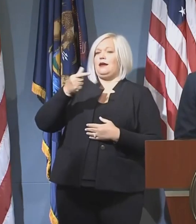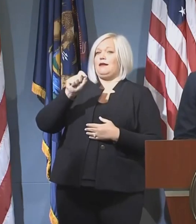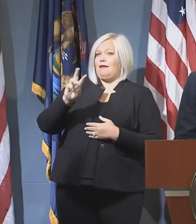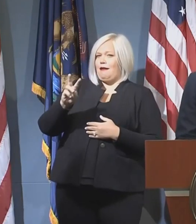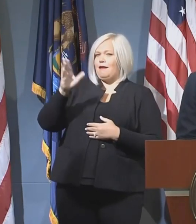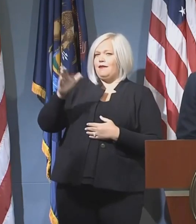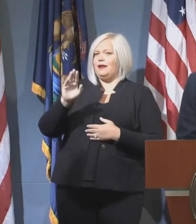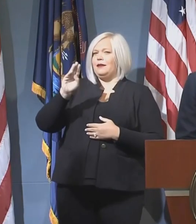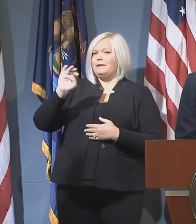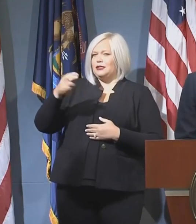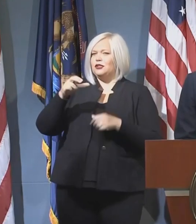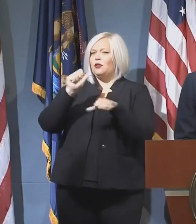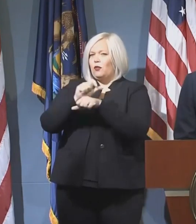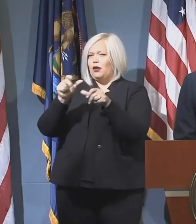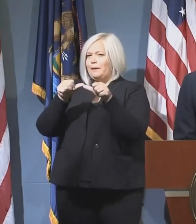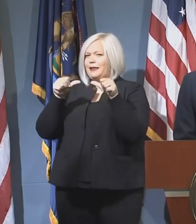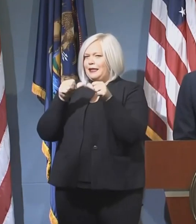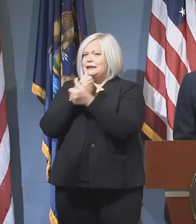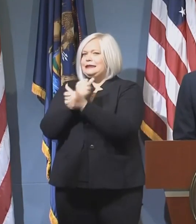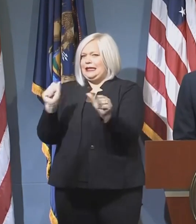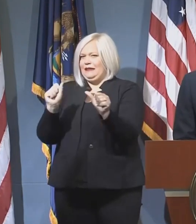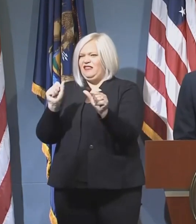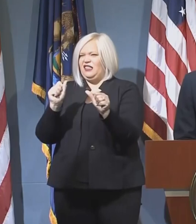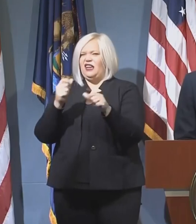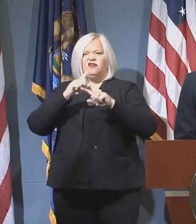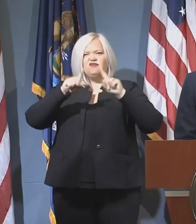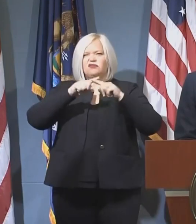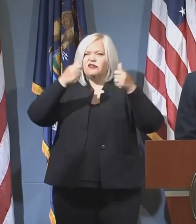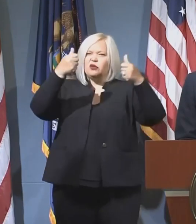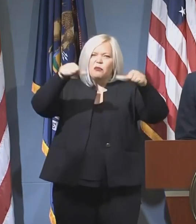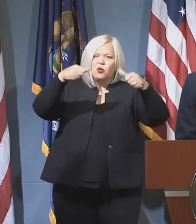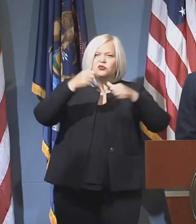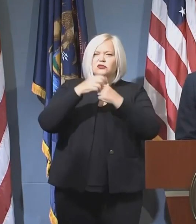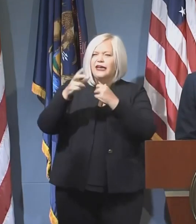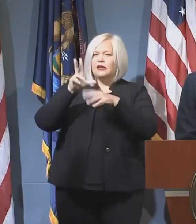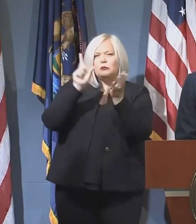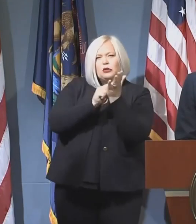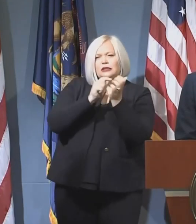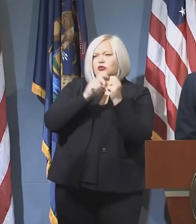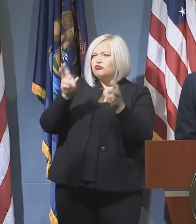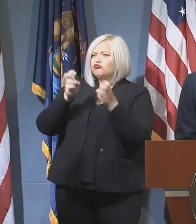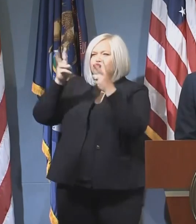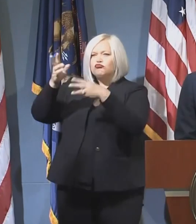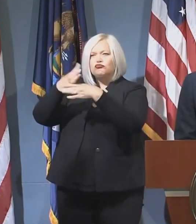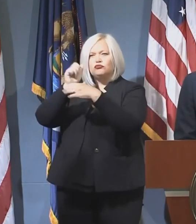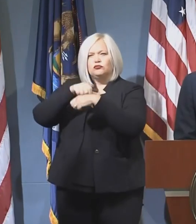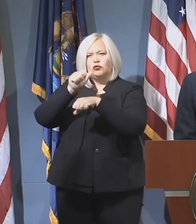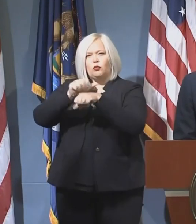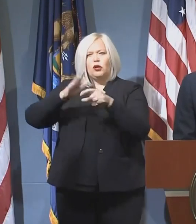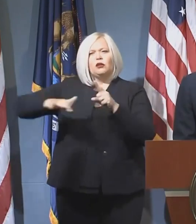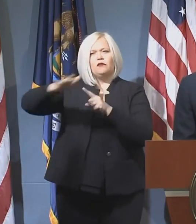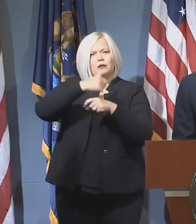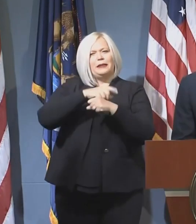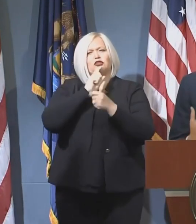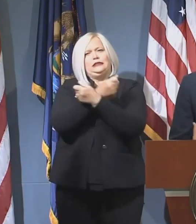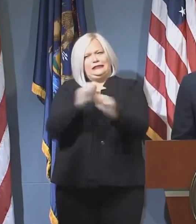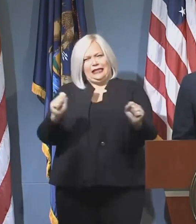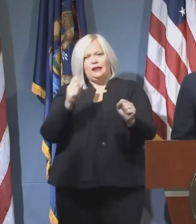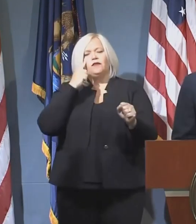There's a host of resources and guides and a lot of different things you can download to help make sure that you keep your workplace safe.